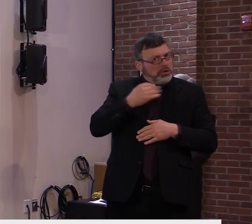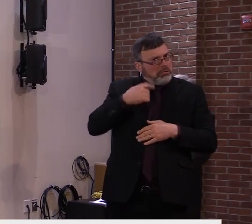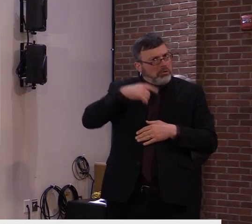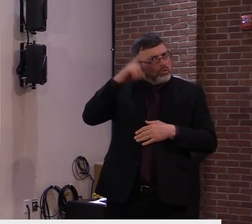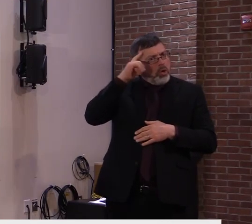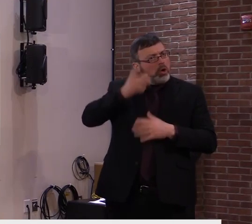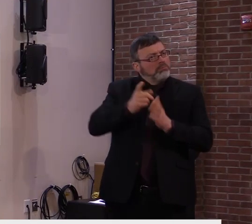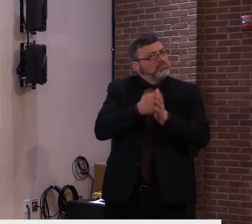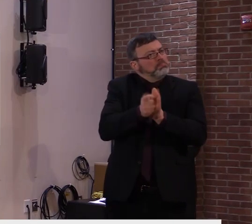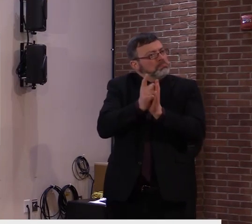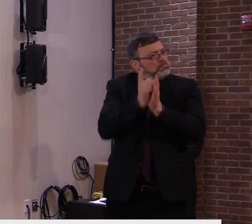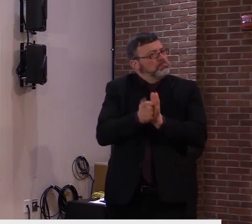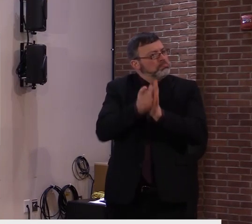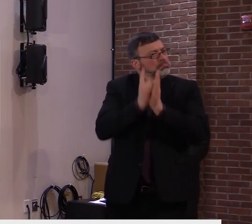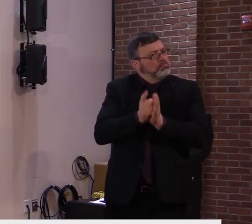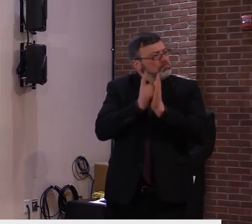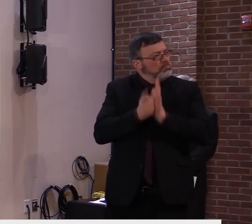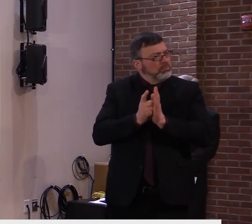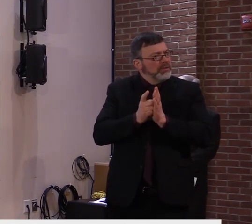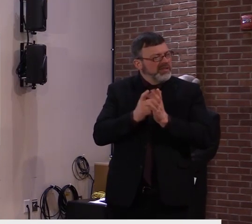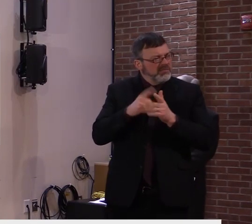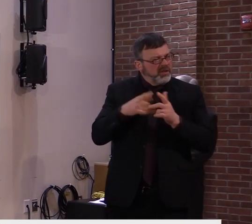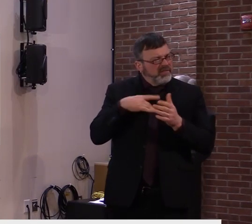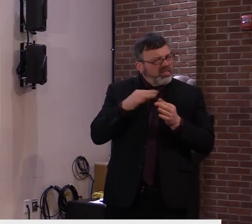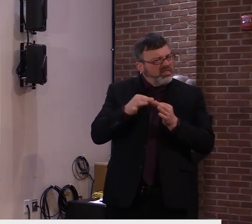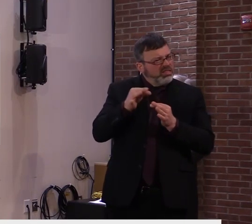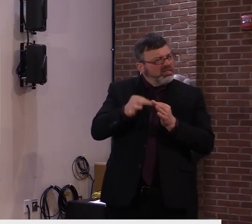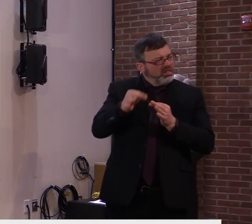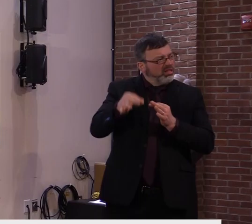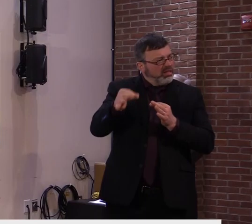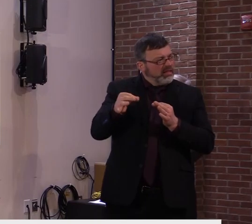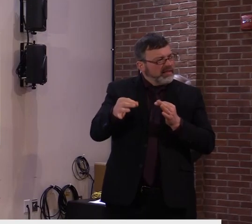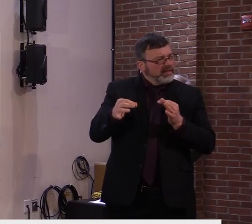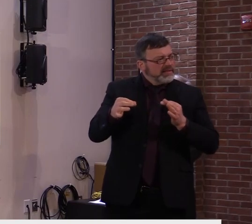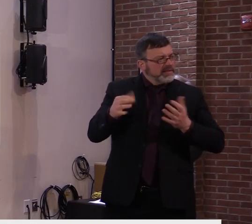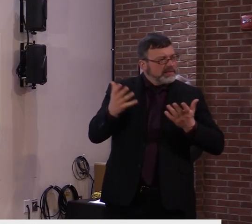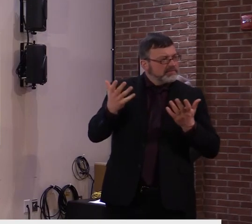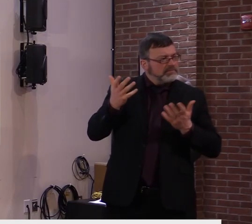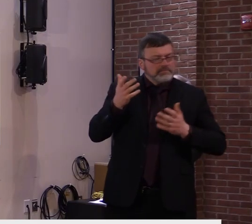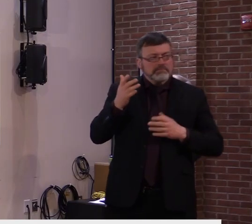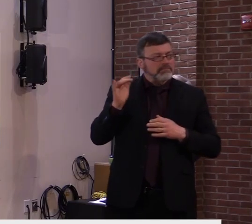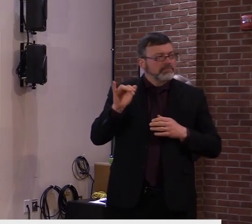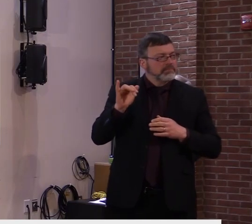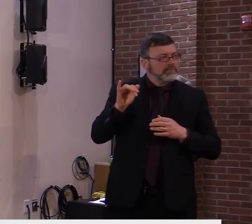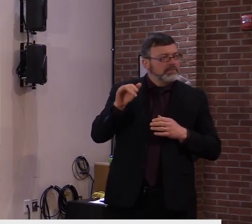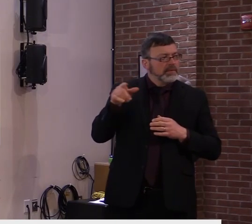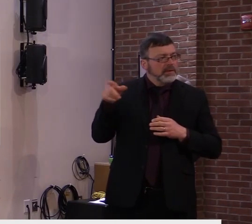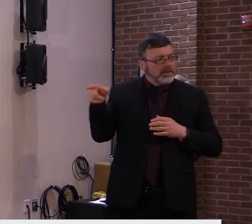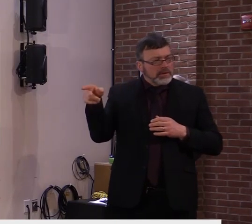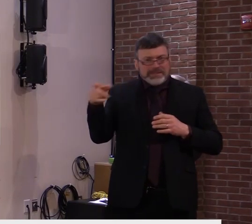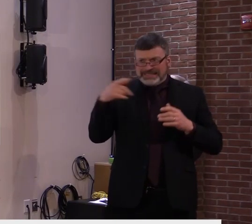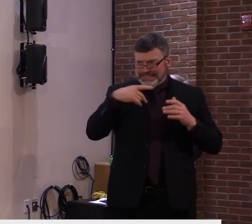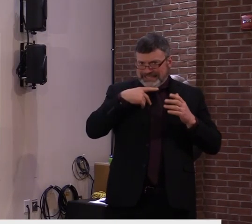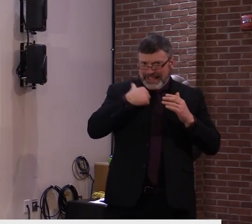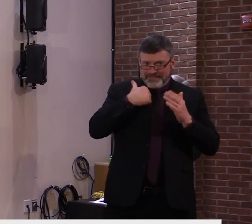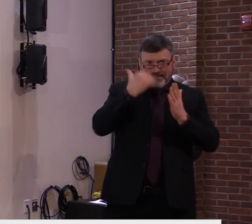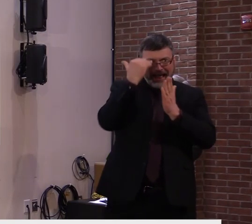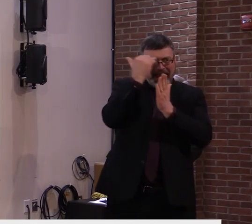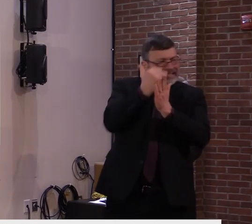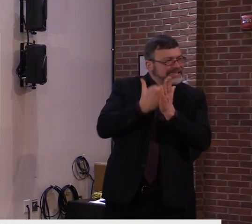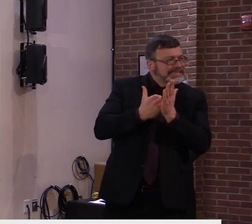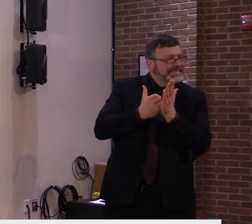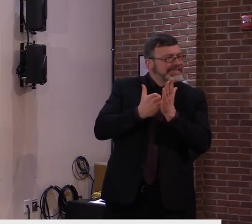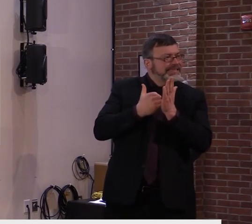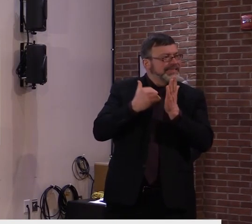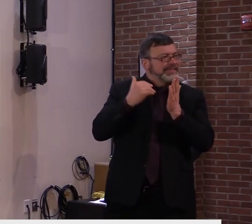haven't been prompt. Do you get a list yourself ever? Have you seen any lists at any point, or do they just